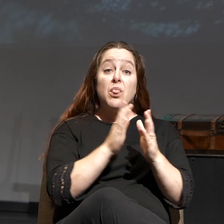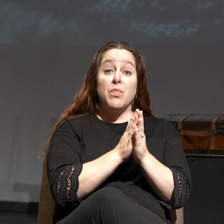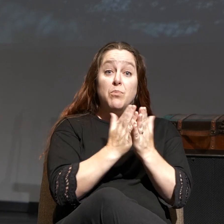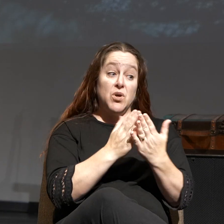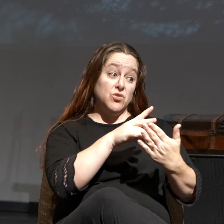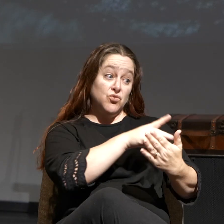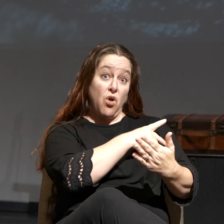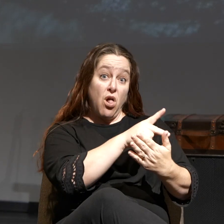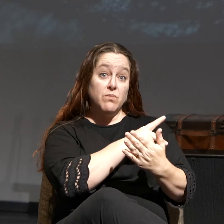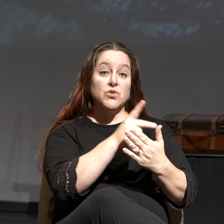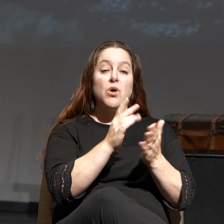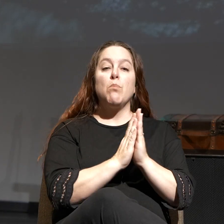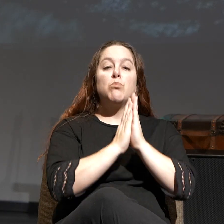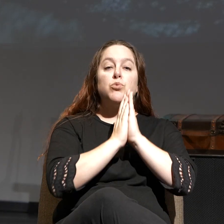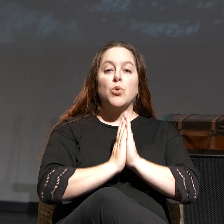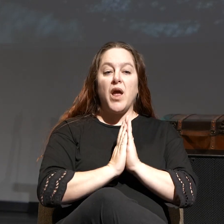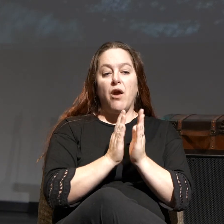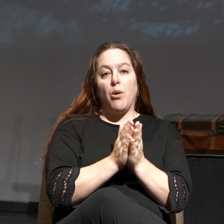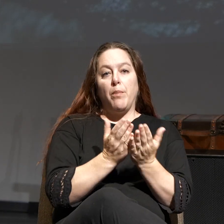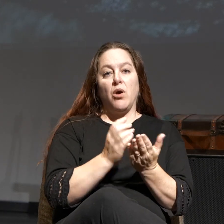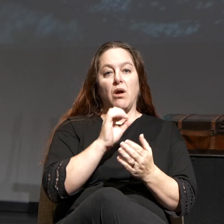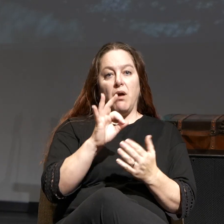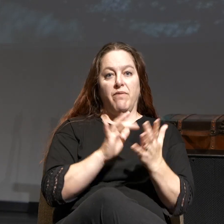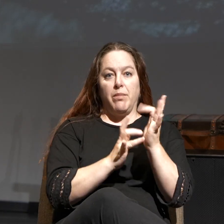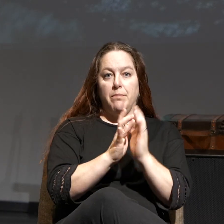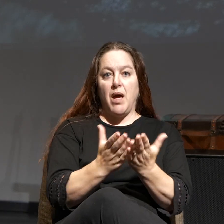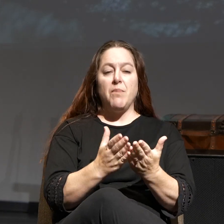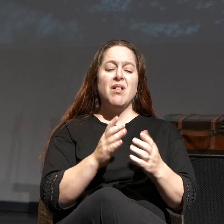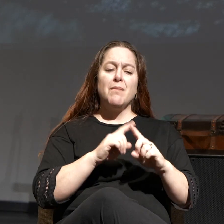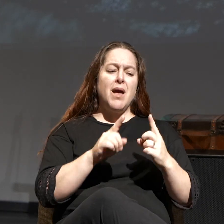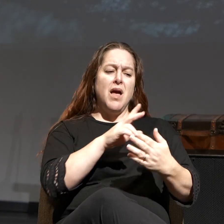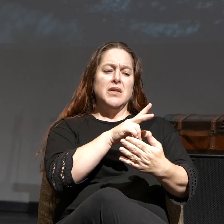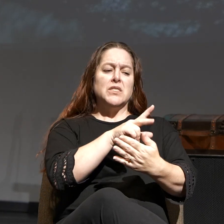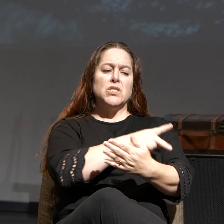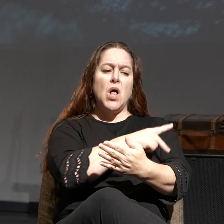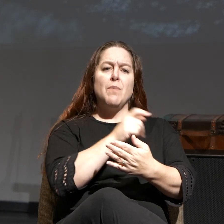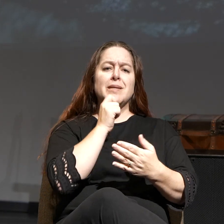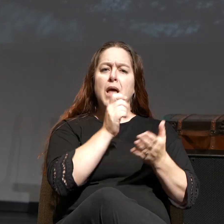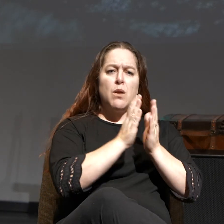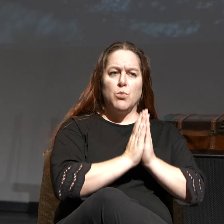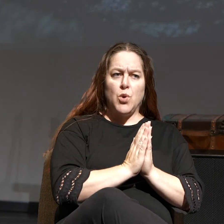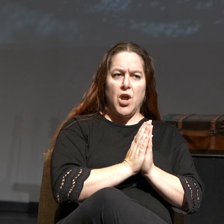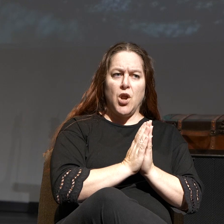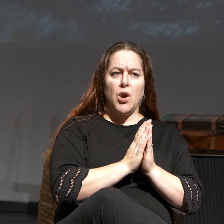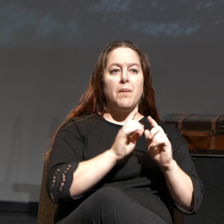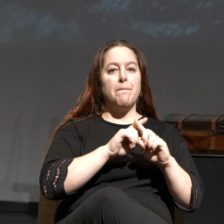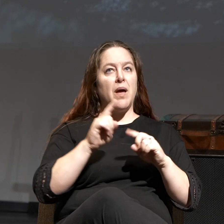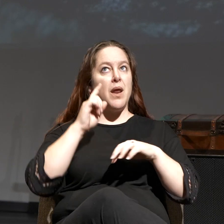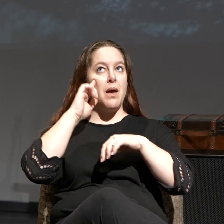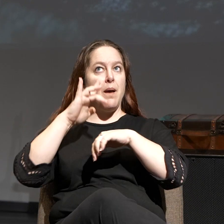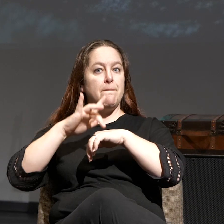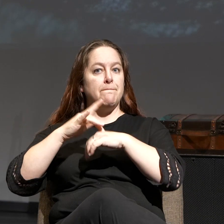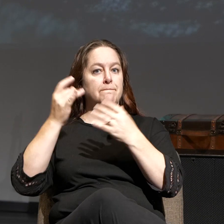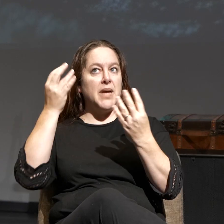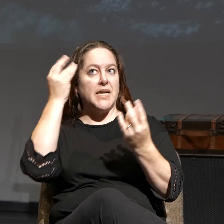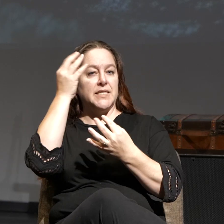Bible. Psalms is the prayer book of the Bible, but Psalm 1 is not a prayer but a meditation on meditation.